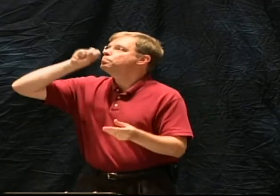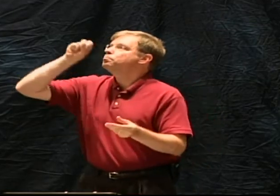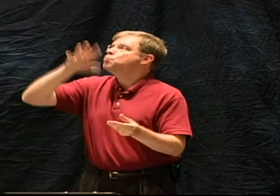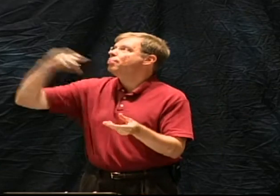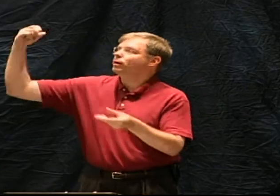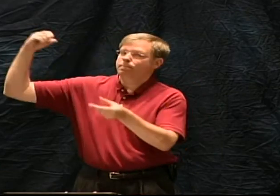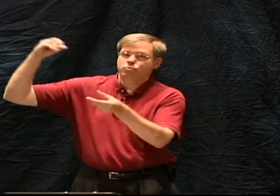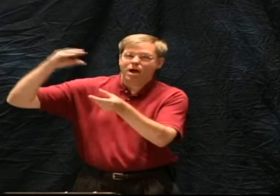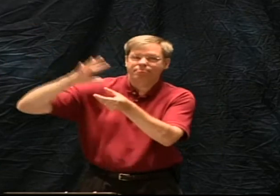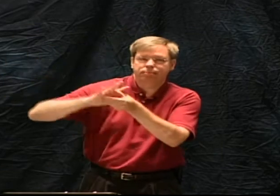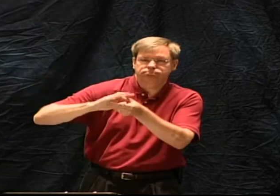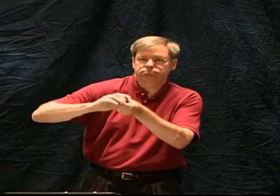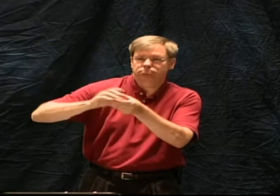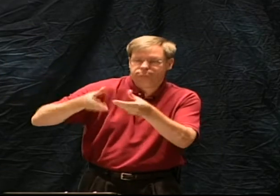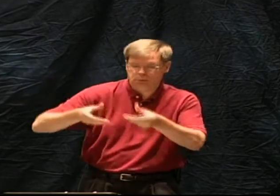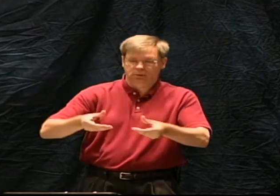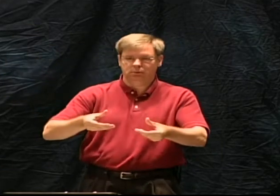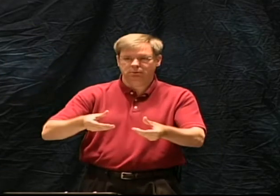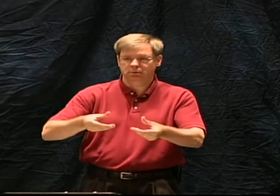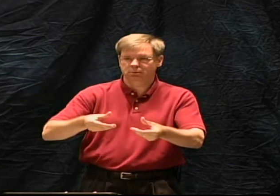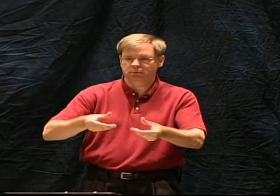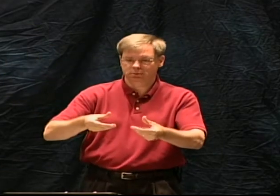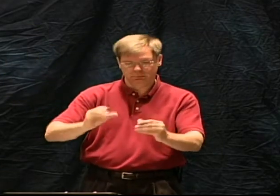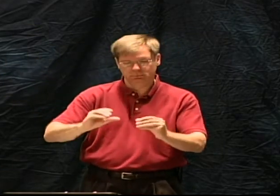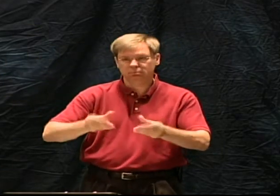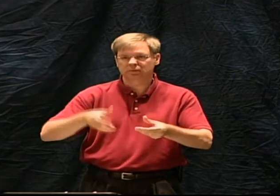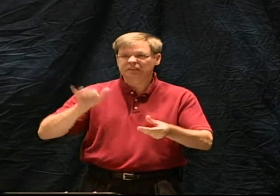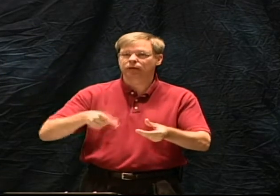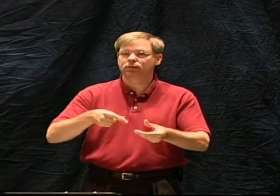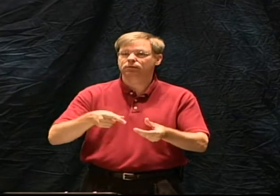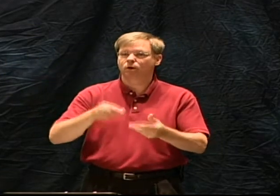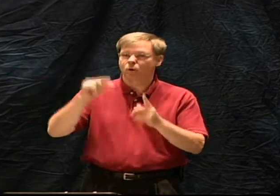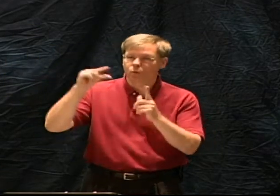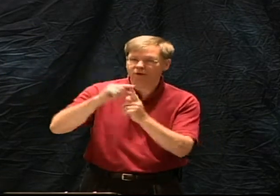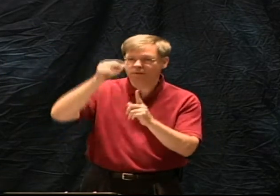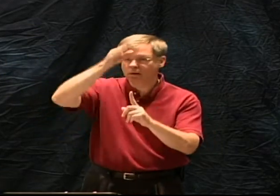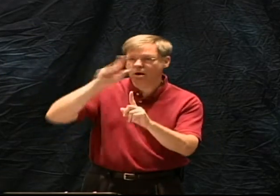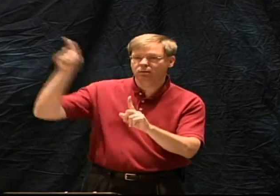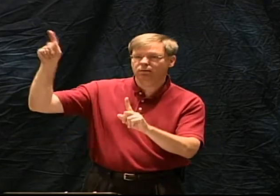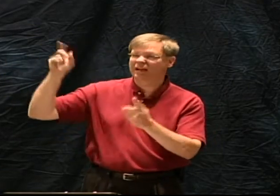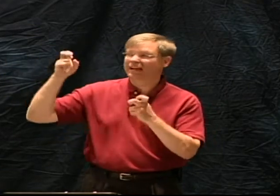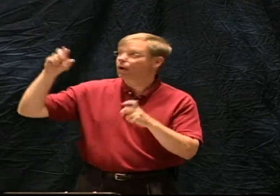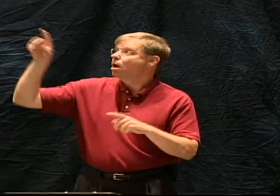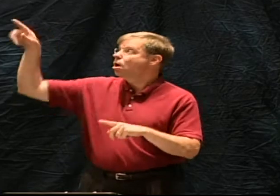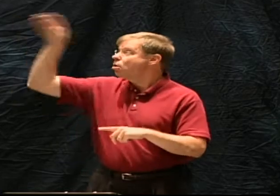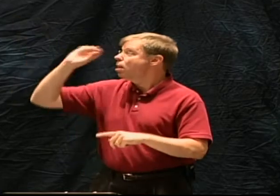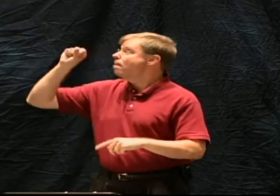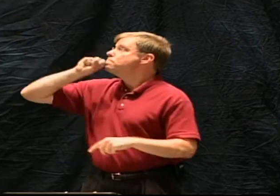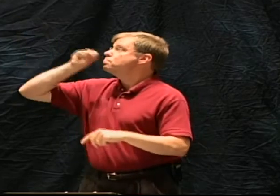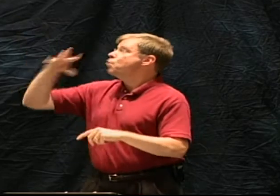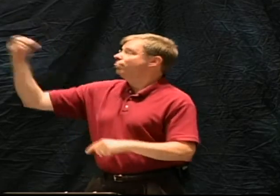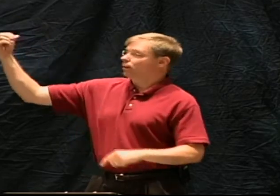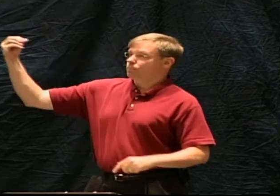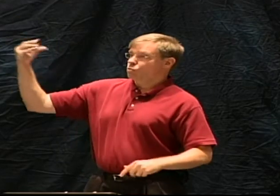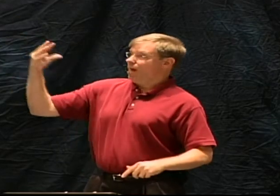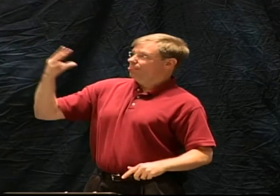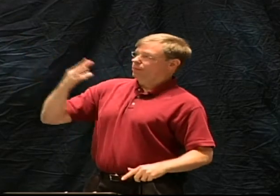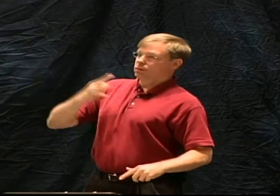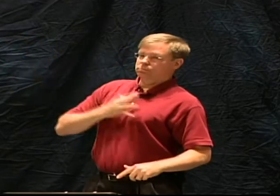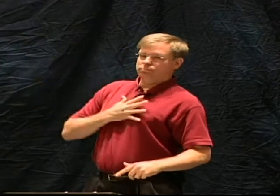Rather, means that God breathes upon, the scripture. God is the actor in this.